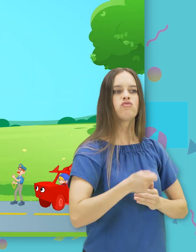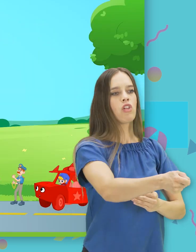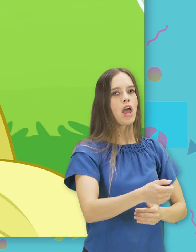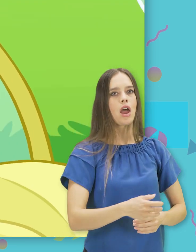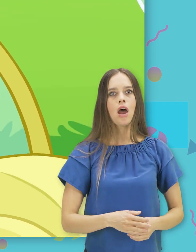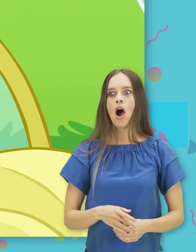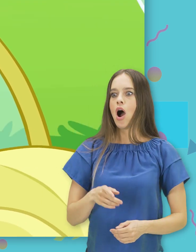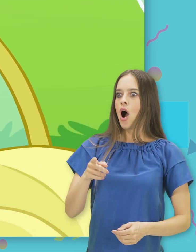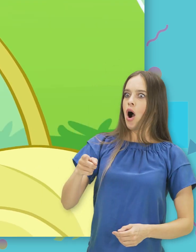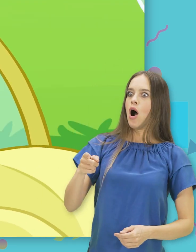It's the mayor.